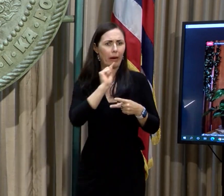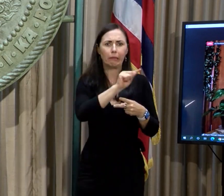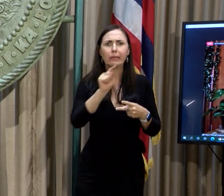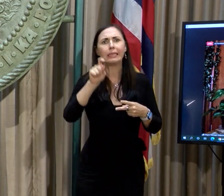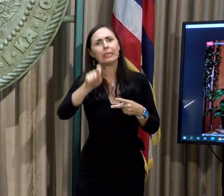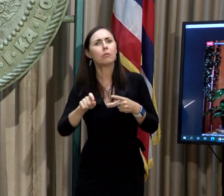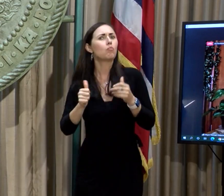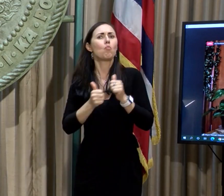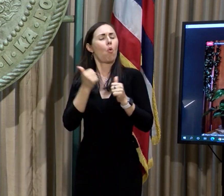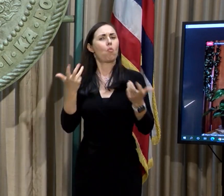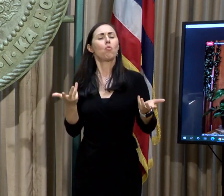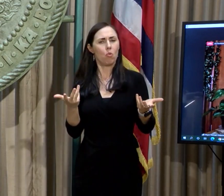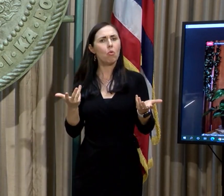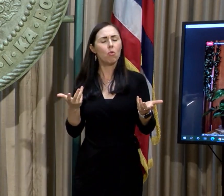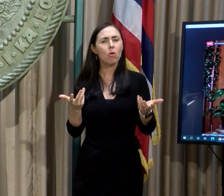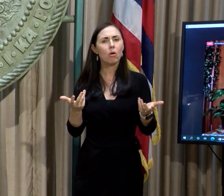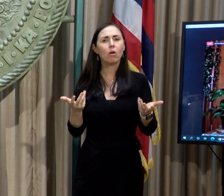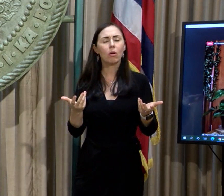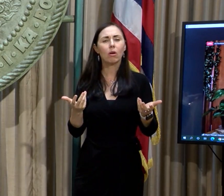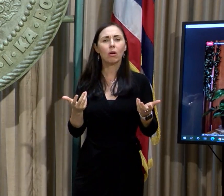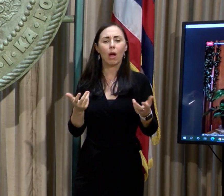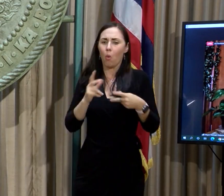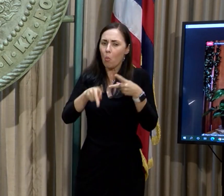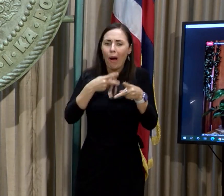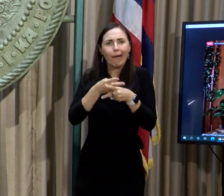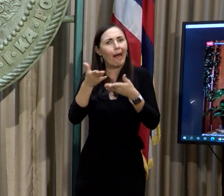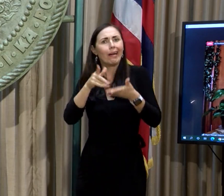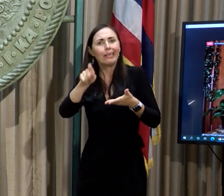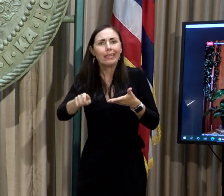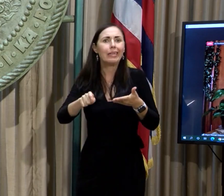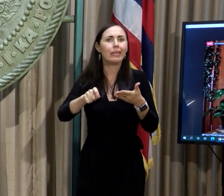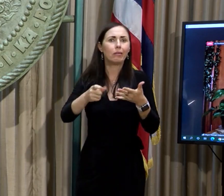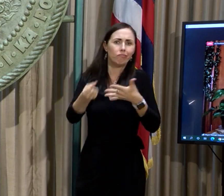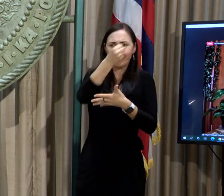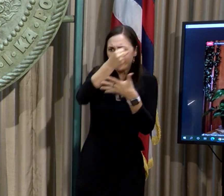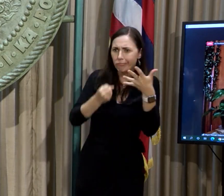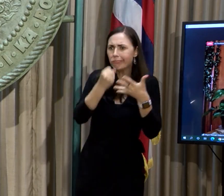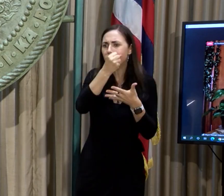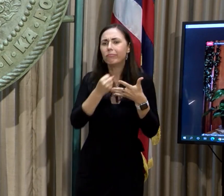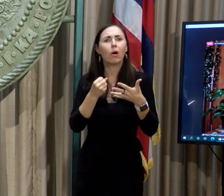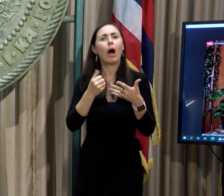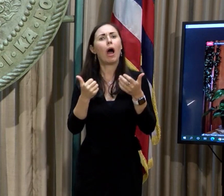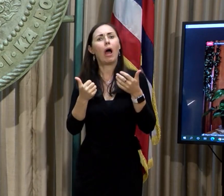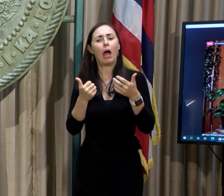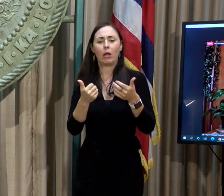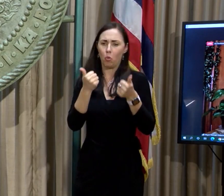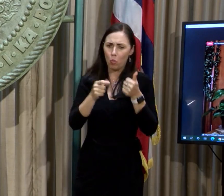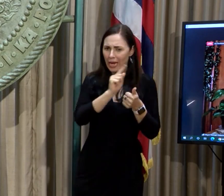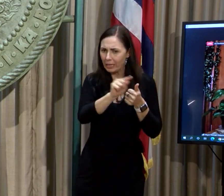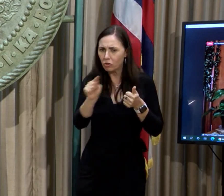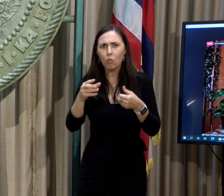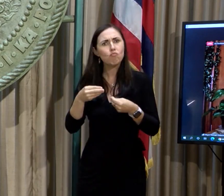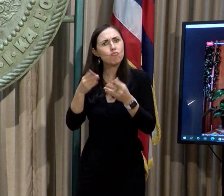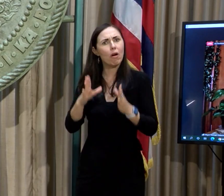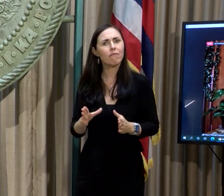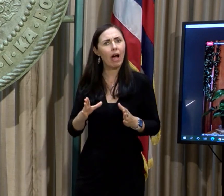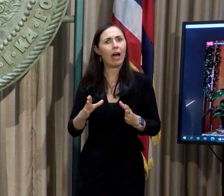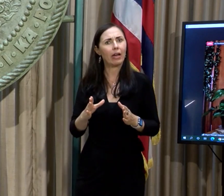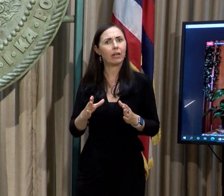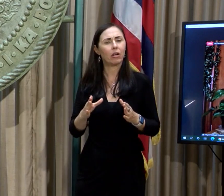prevalent and what are the services that are needed and the service providers to allow us to